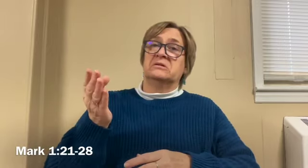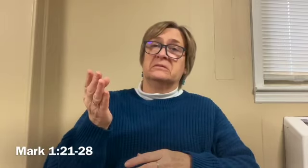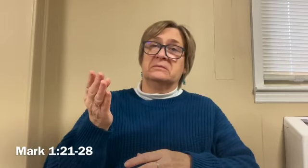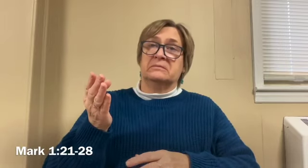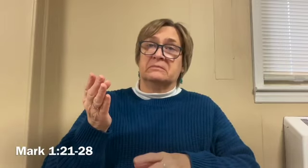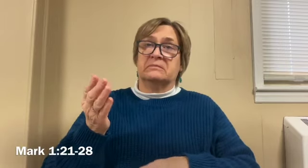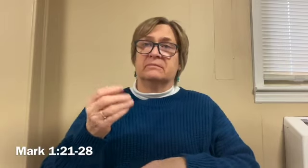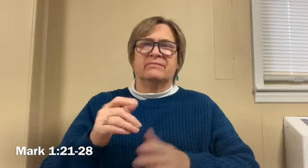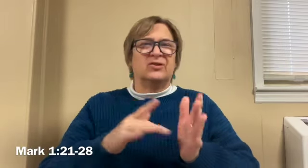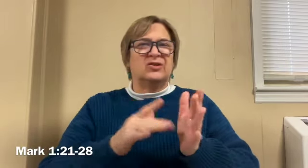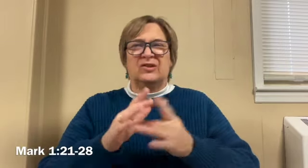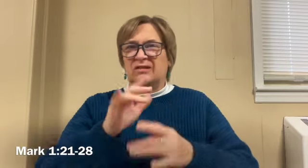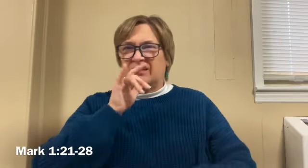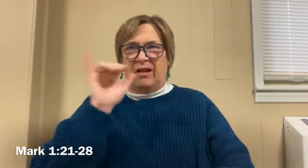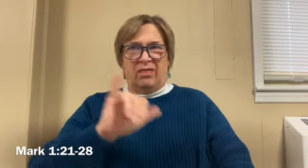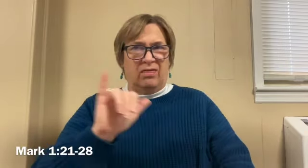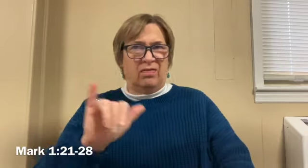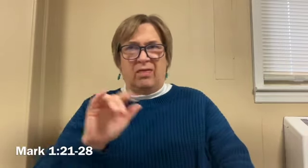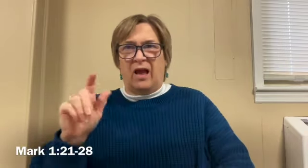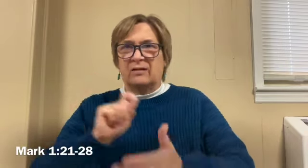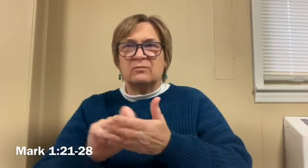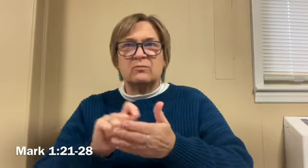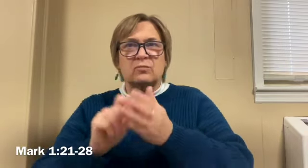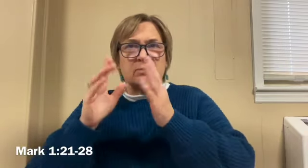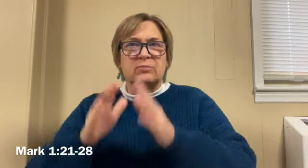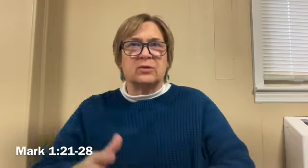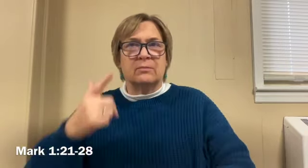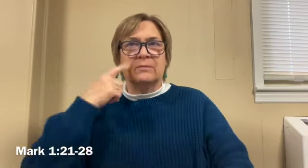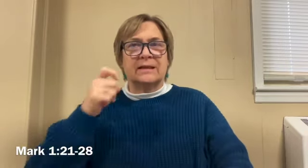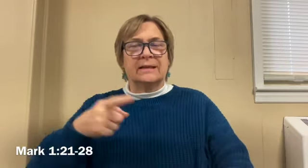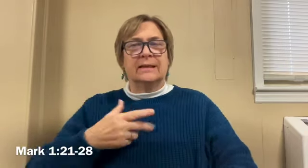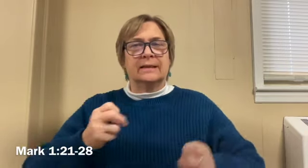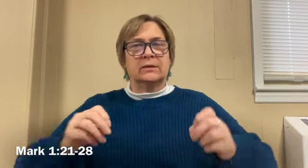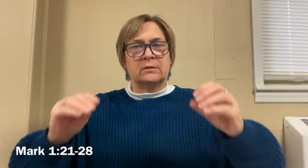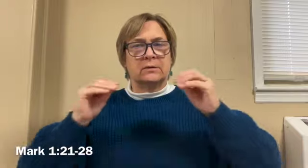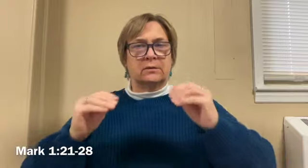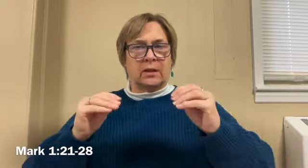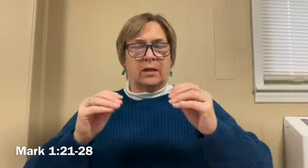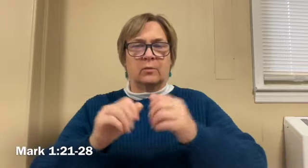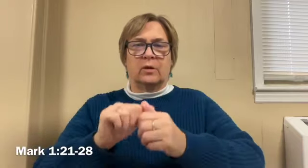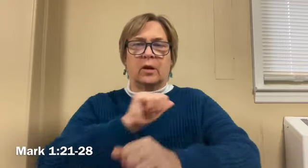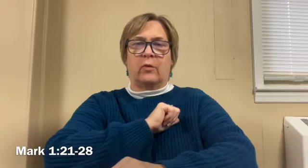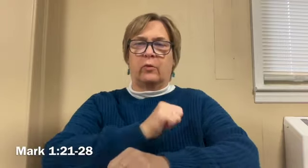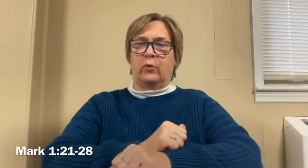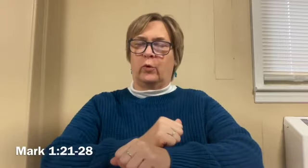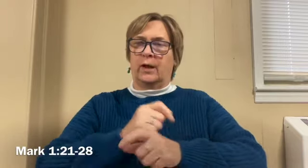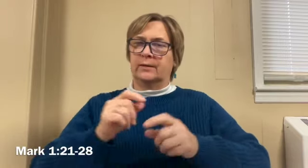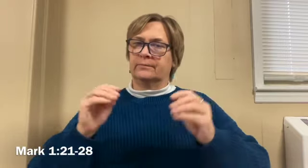for he taught them as one having authority and not as the scribes